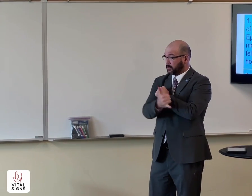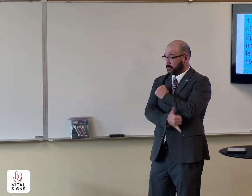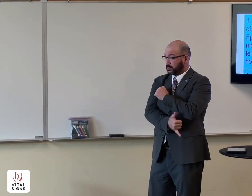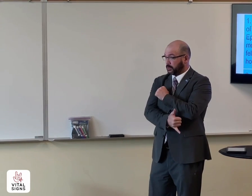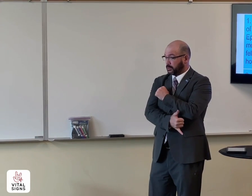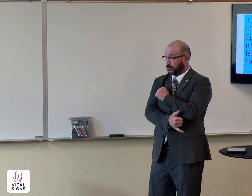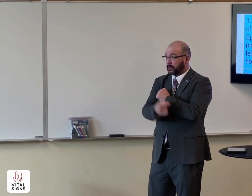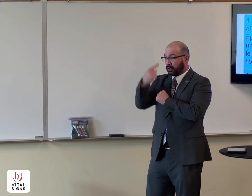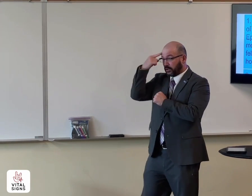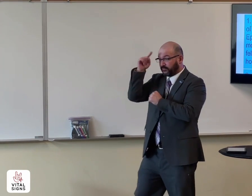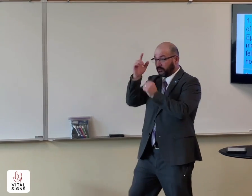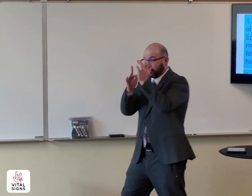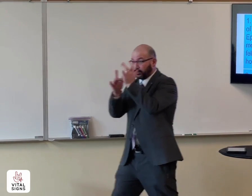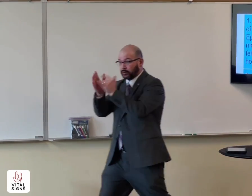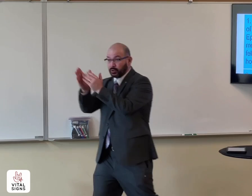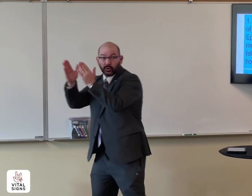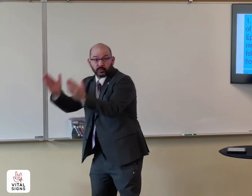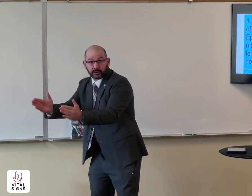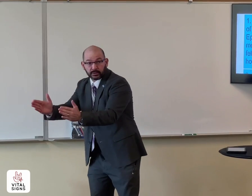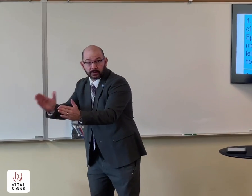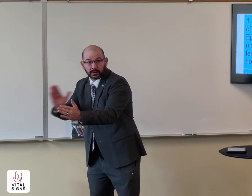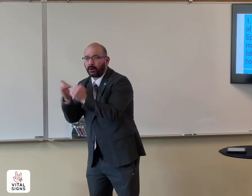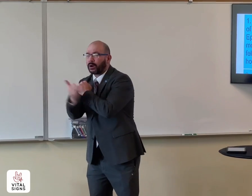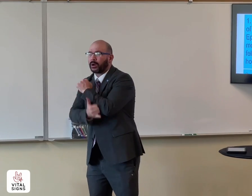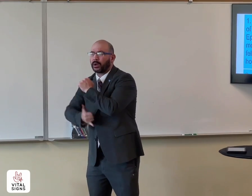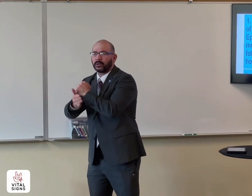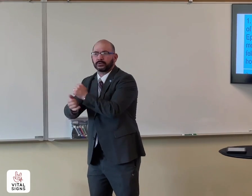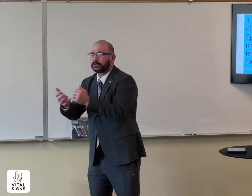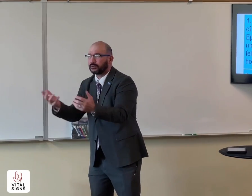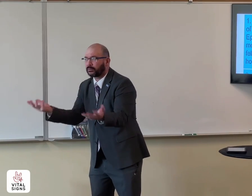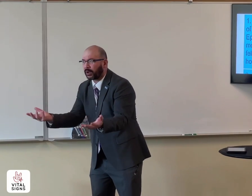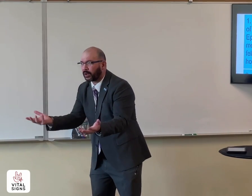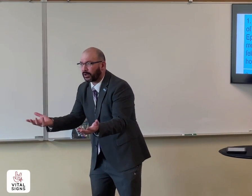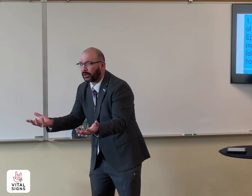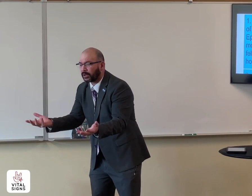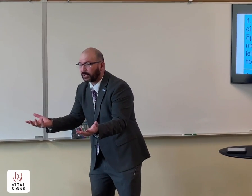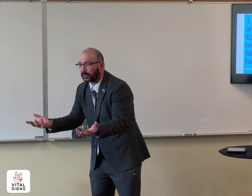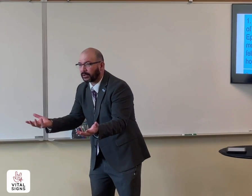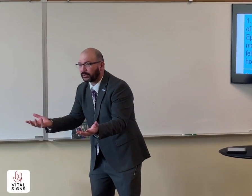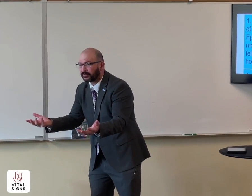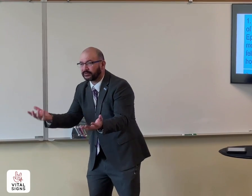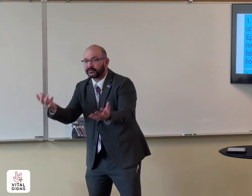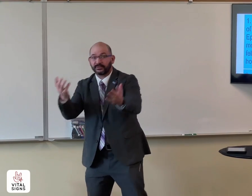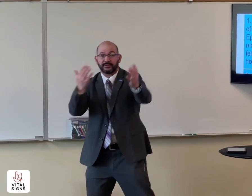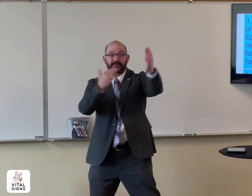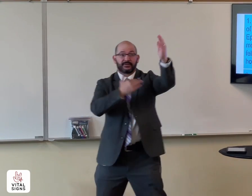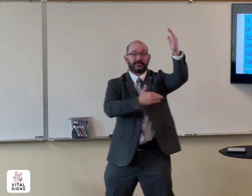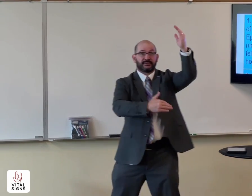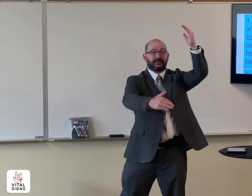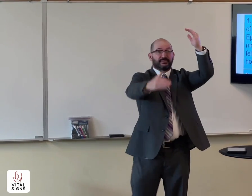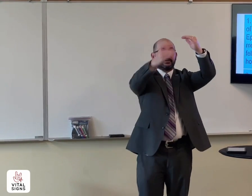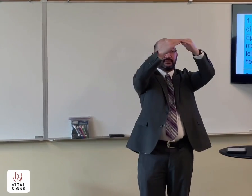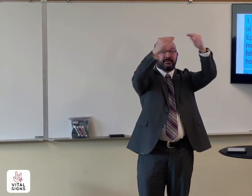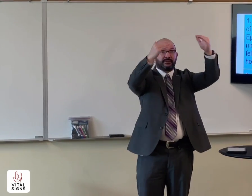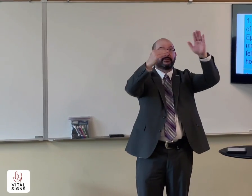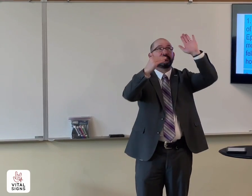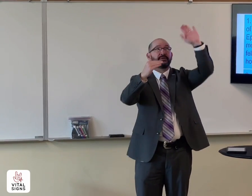One country. For the Christian. Where's this country? Yeah. Heaven.